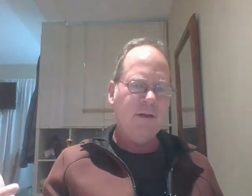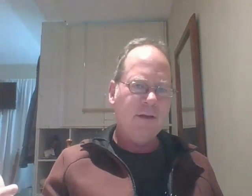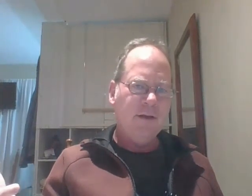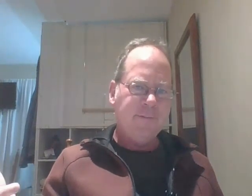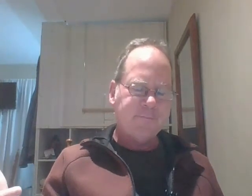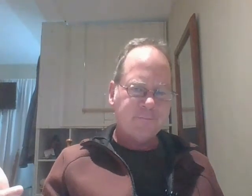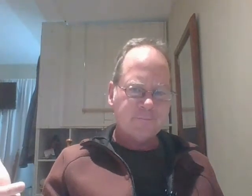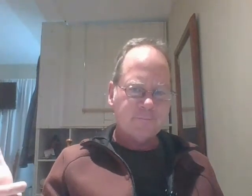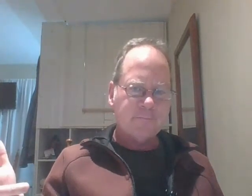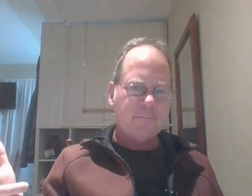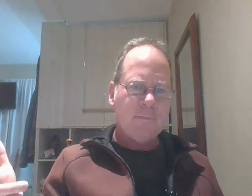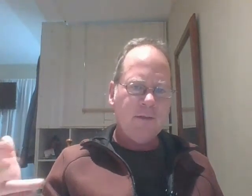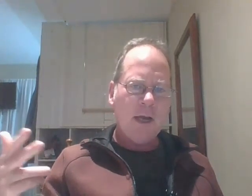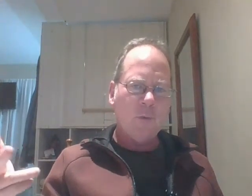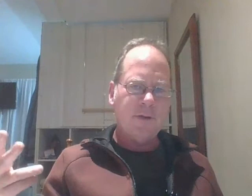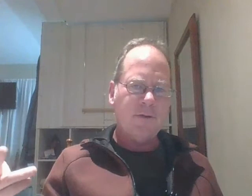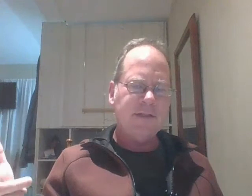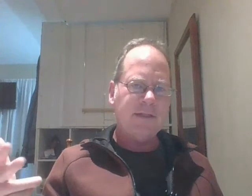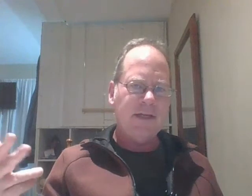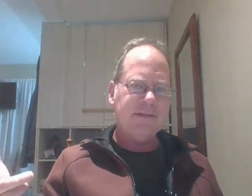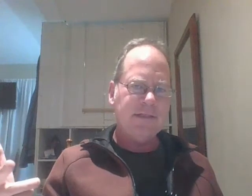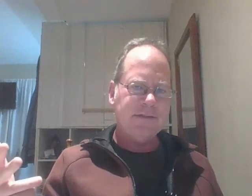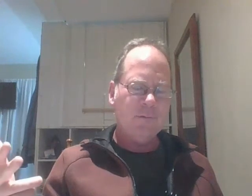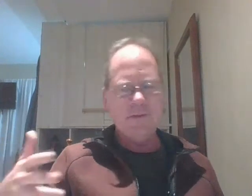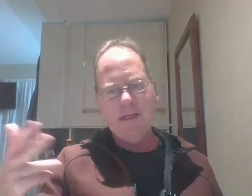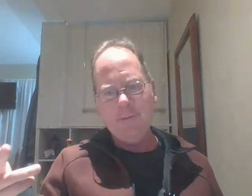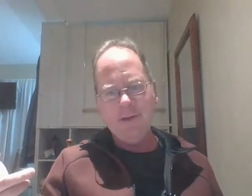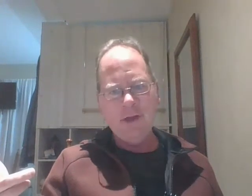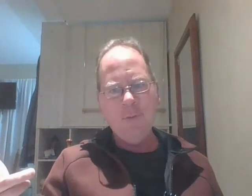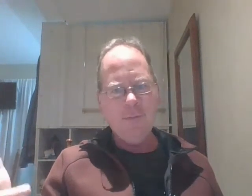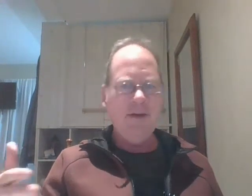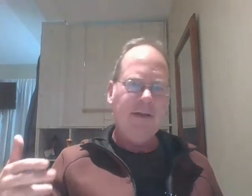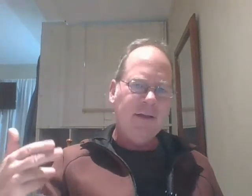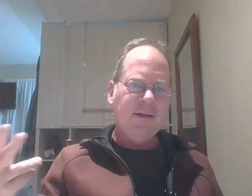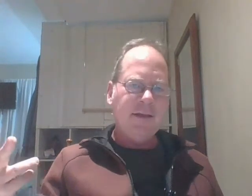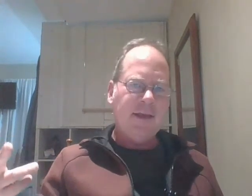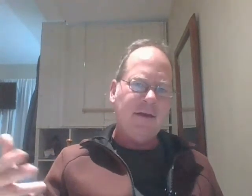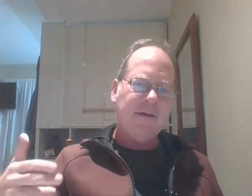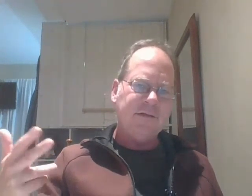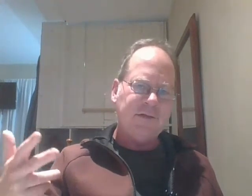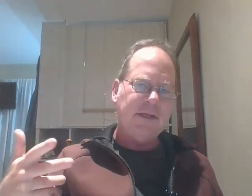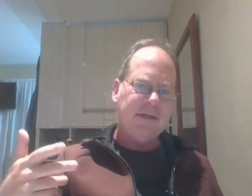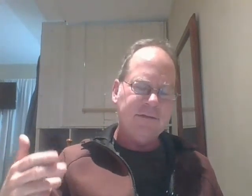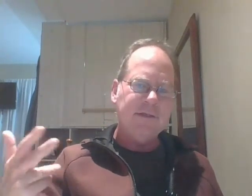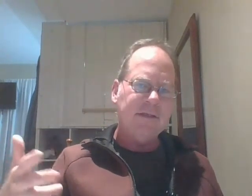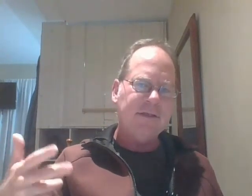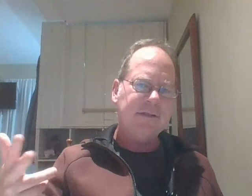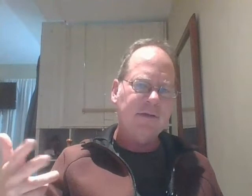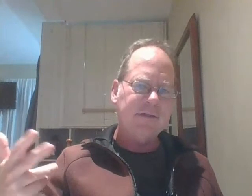the commonwealth countries like the united states well it's not really the commonwealth but canada australia new zealand etc etc